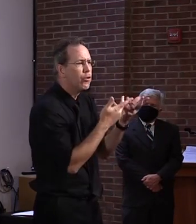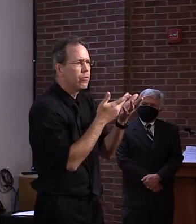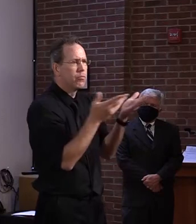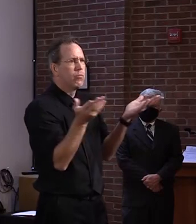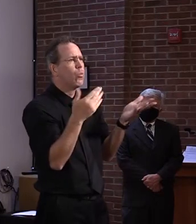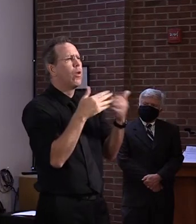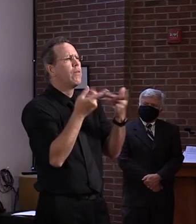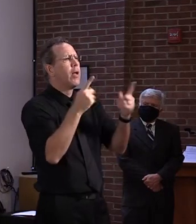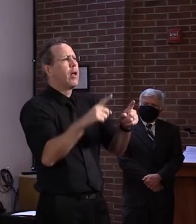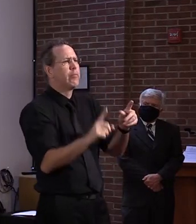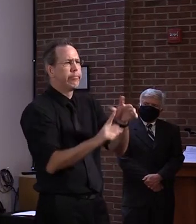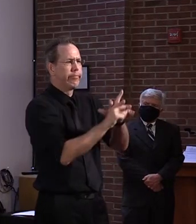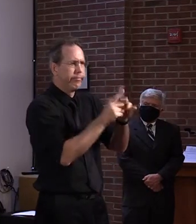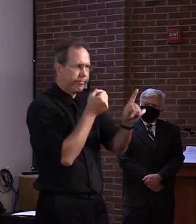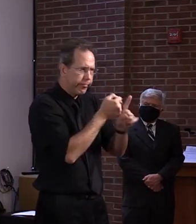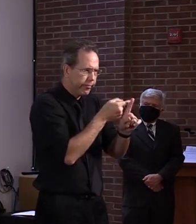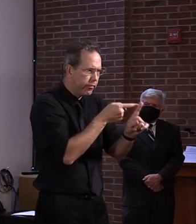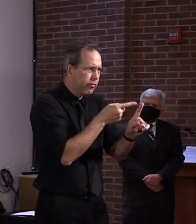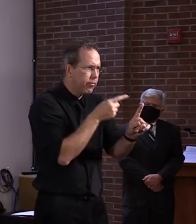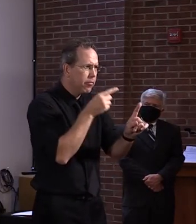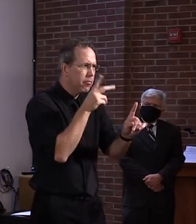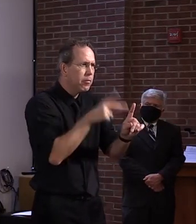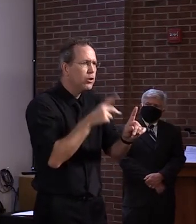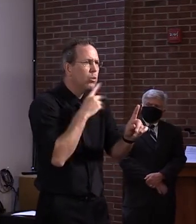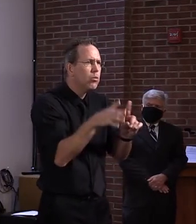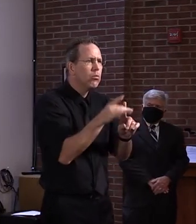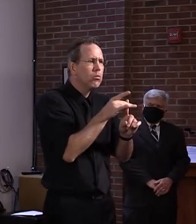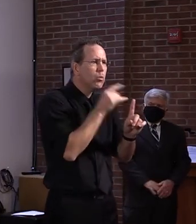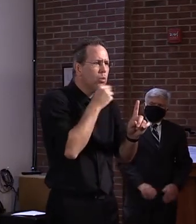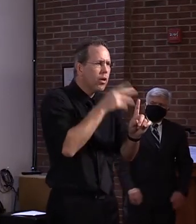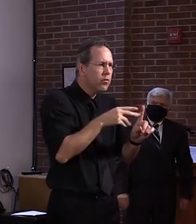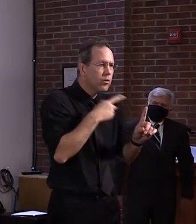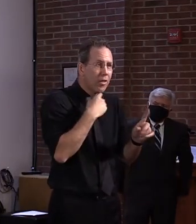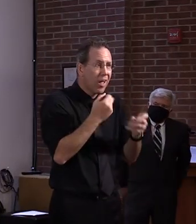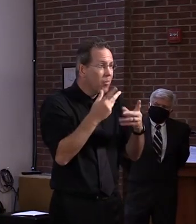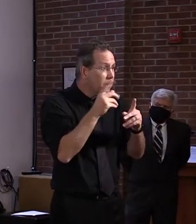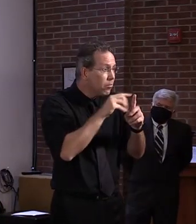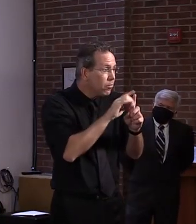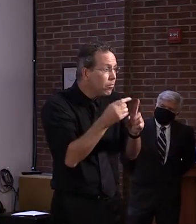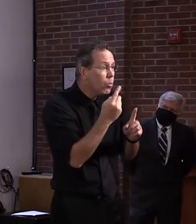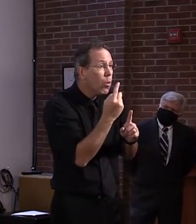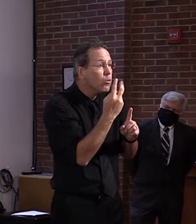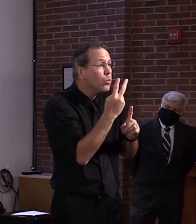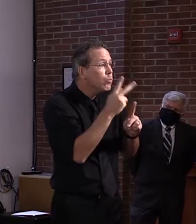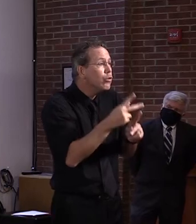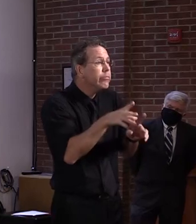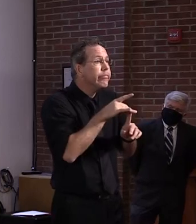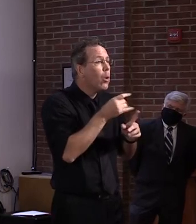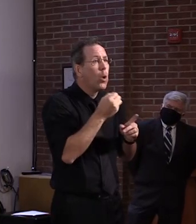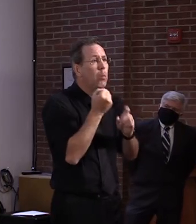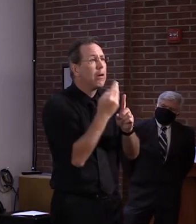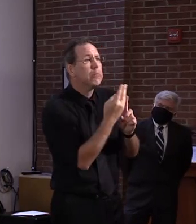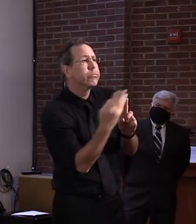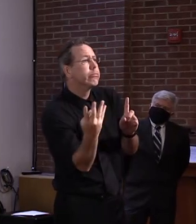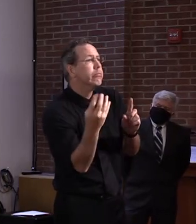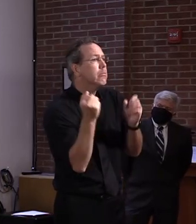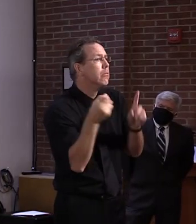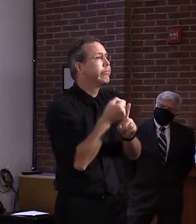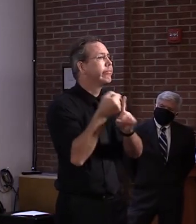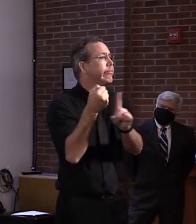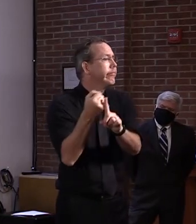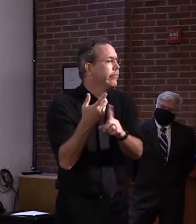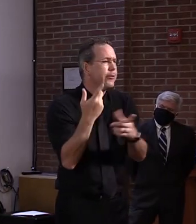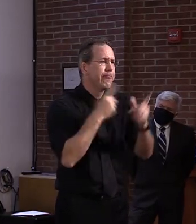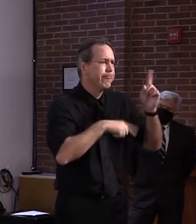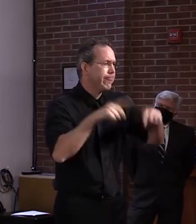risk can be very, very variable, and very, very small or very large. Um, so, in this sense,